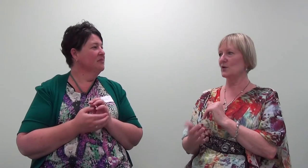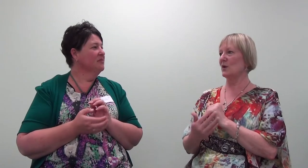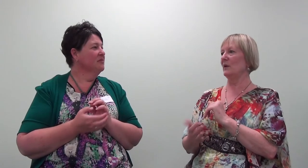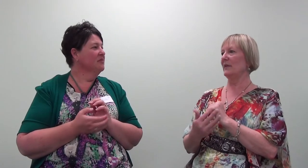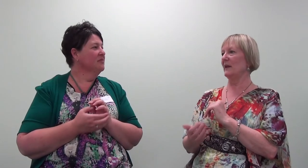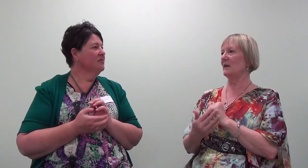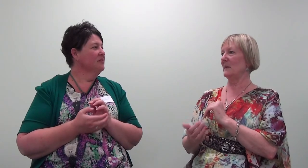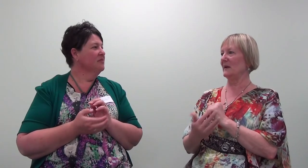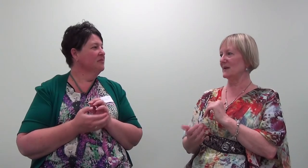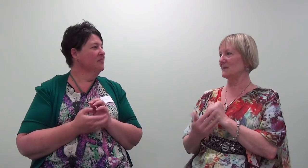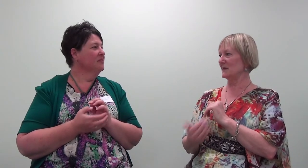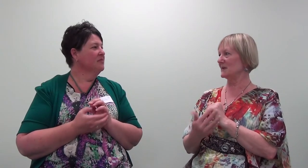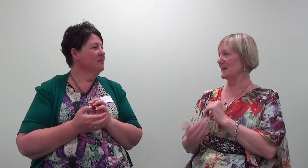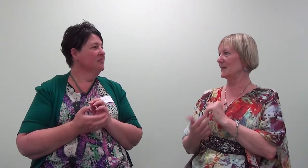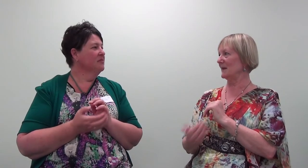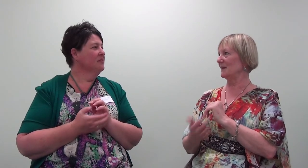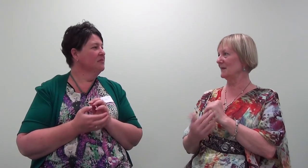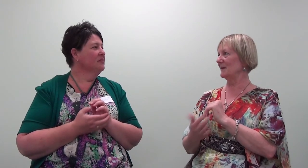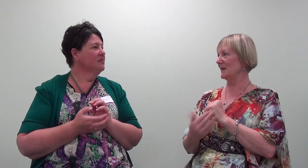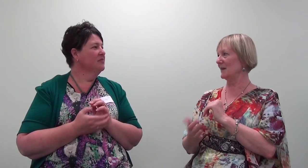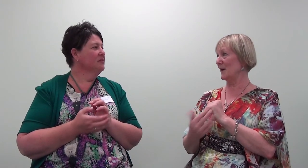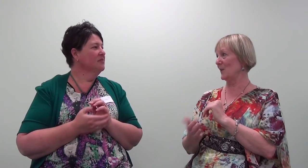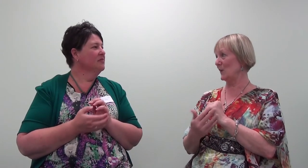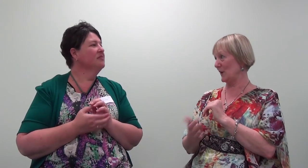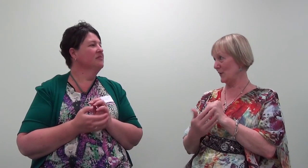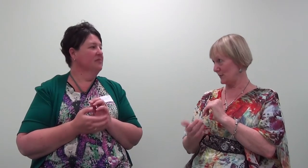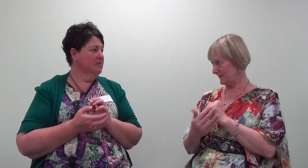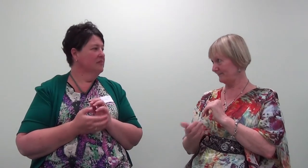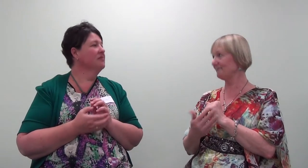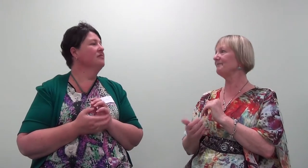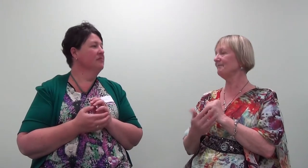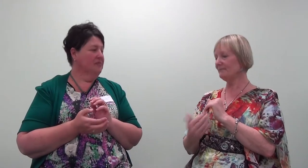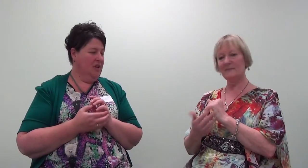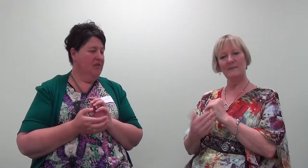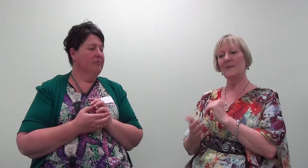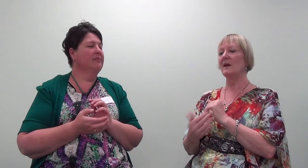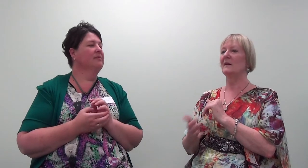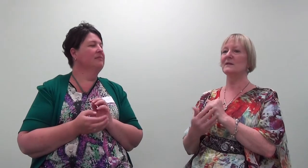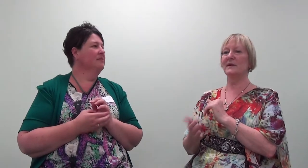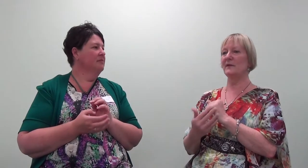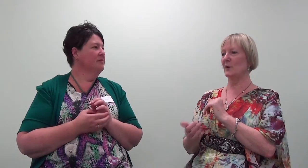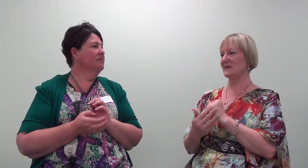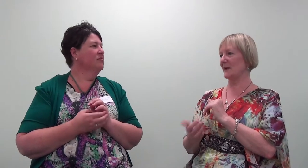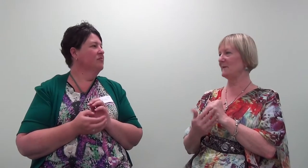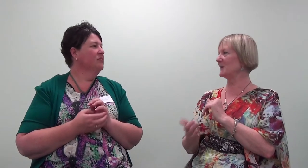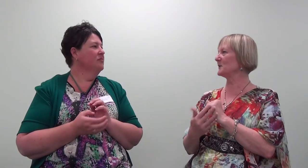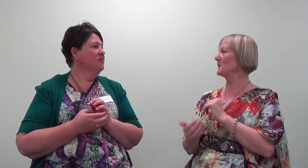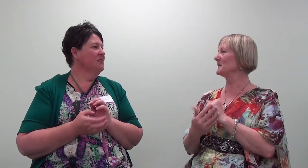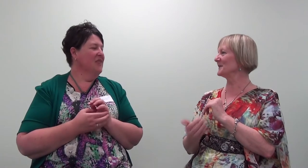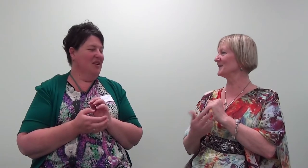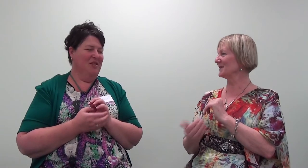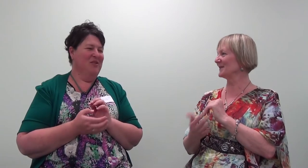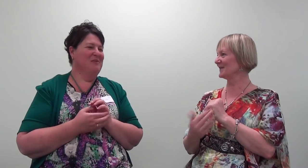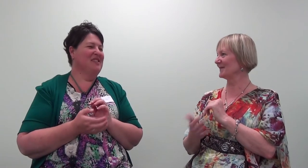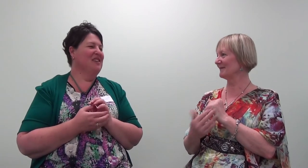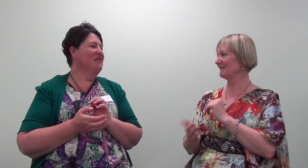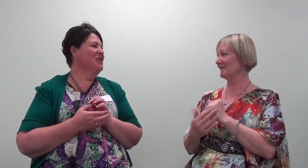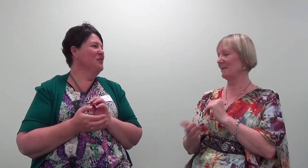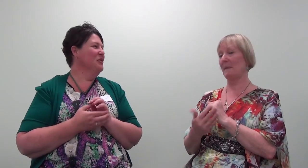control and they're not being dumped in something that they don't want to go to. Yep. So even though I'm safe in this room. Even though I'm safe in this room.